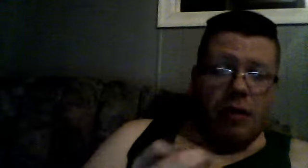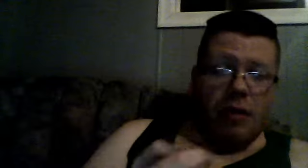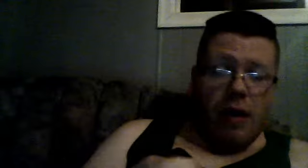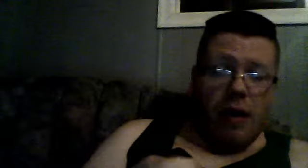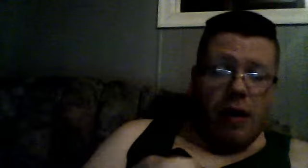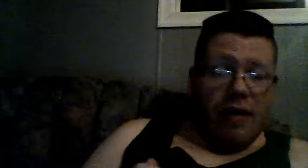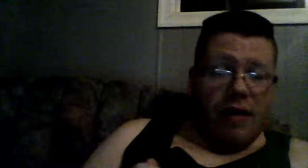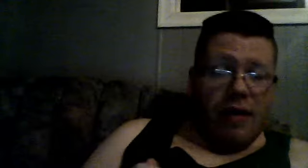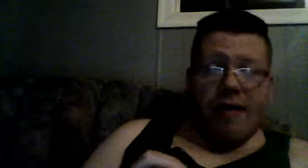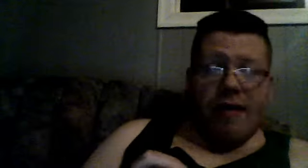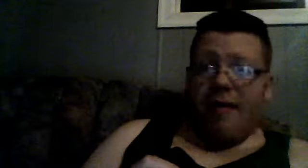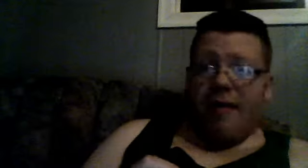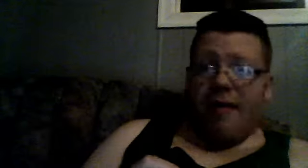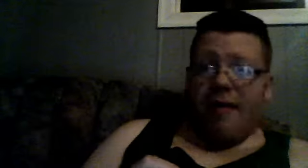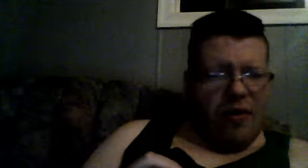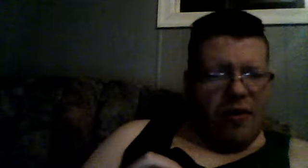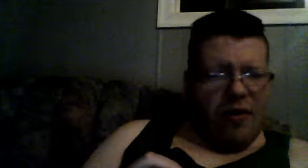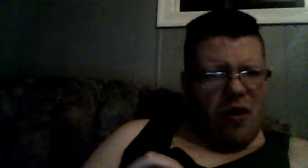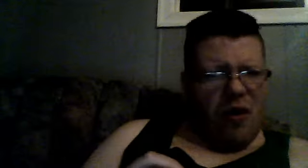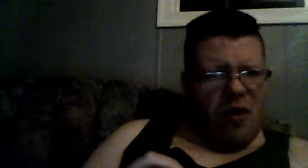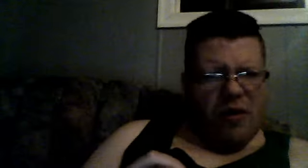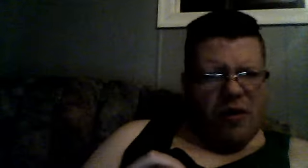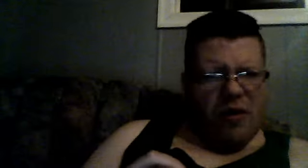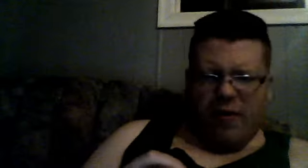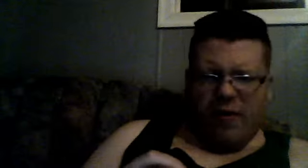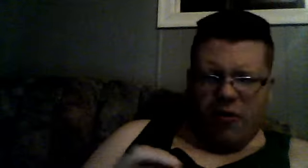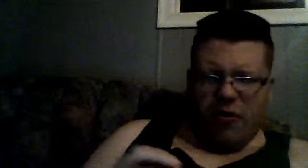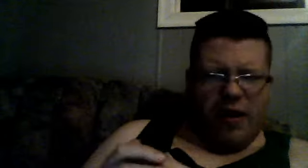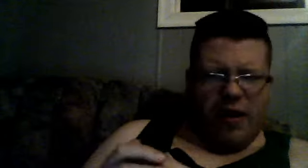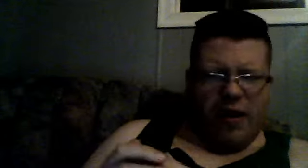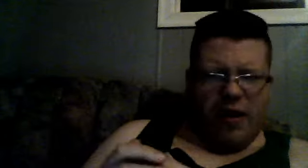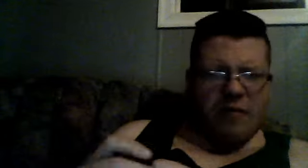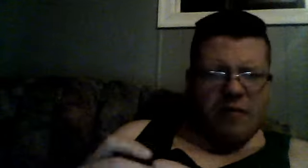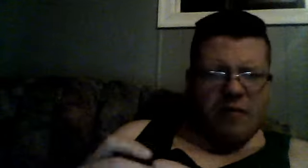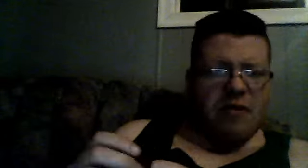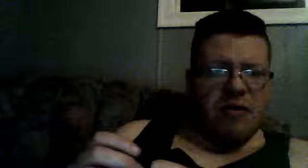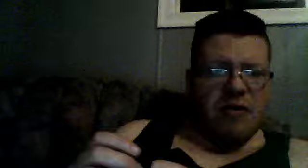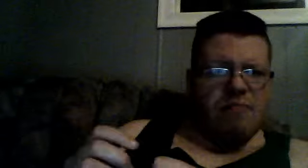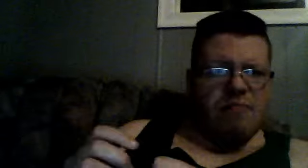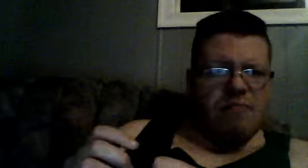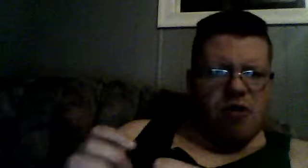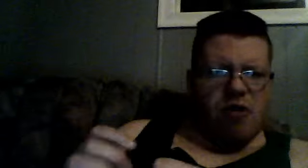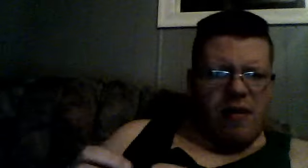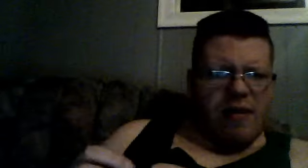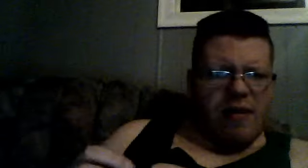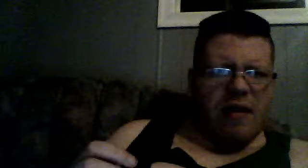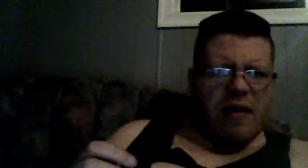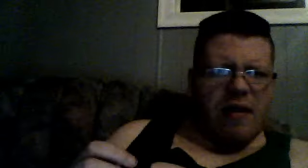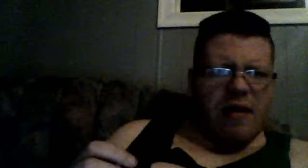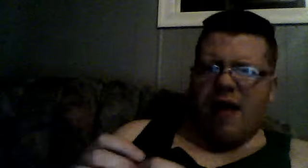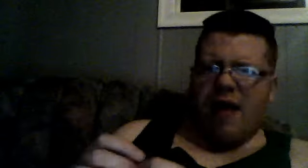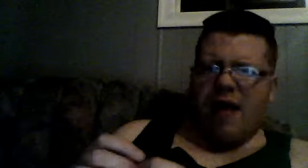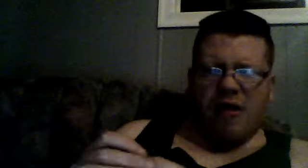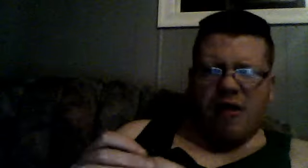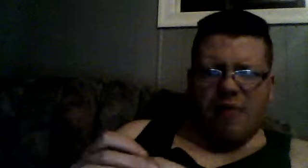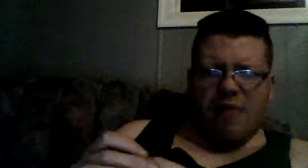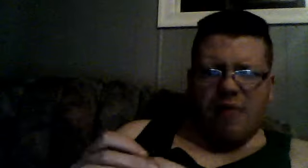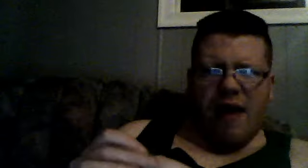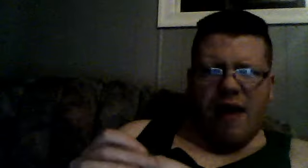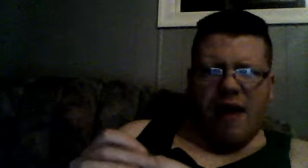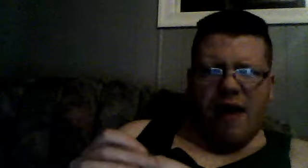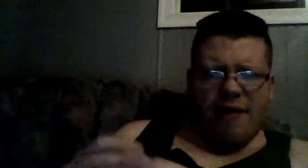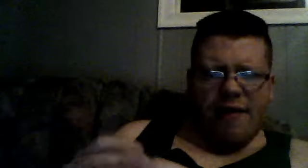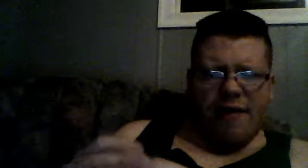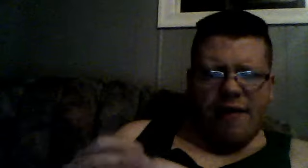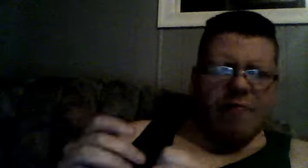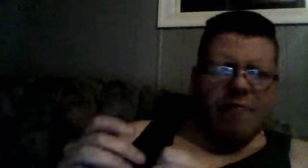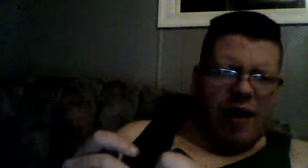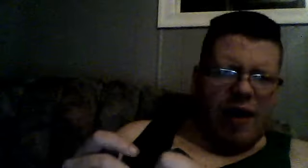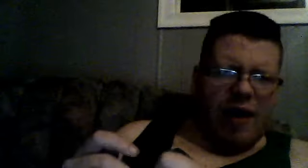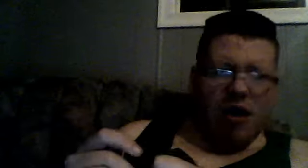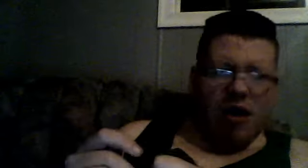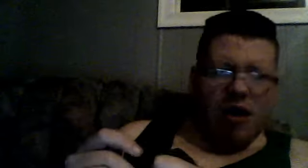it's also going, going for the, movies that, and, are, any series that's based on,